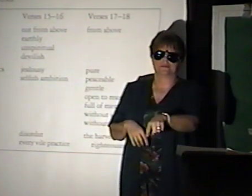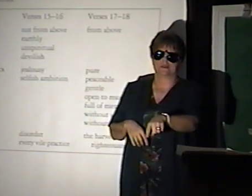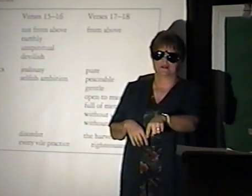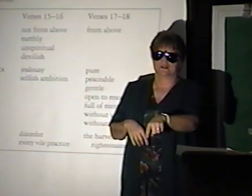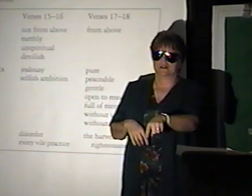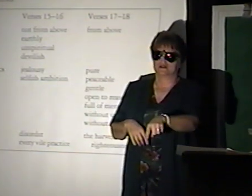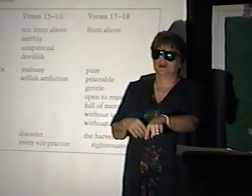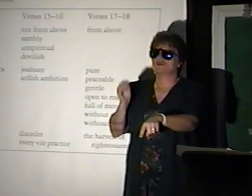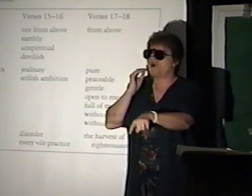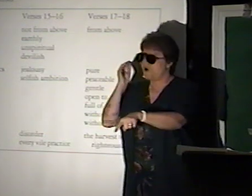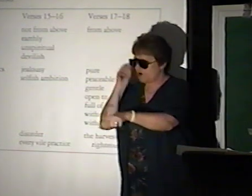I don't